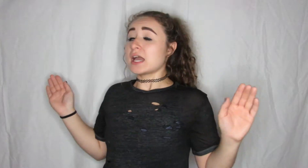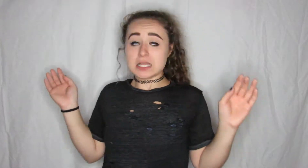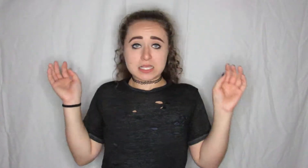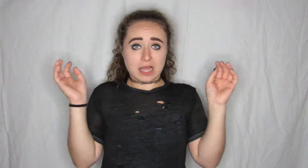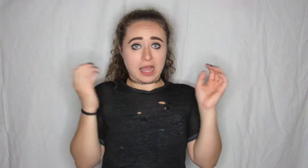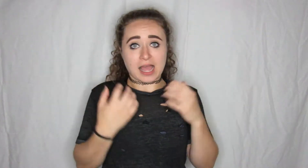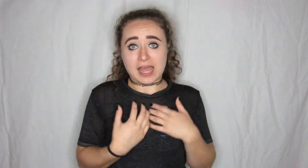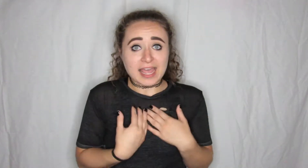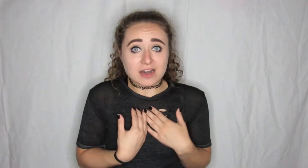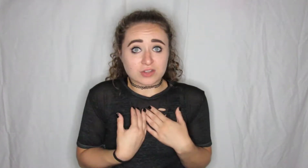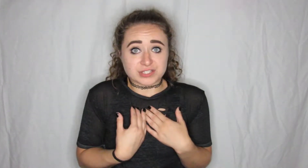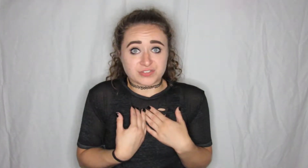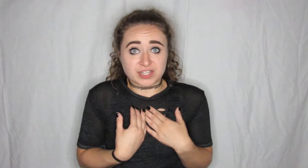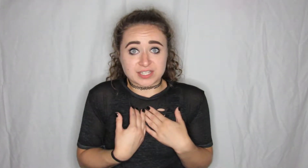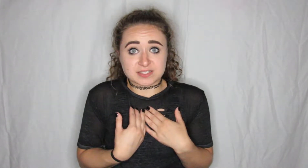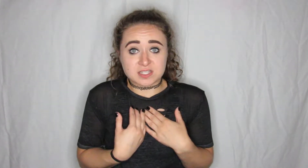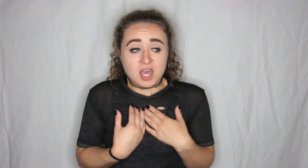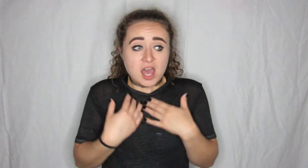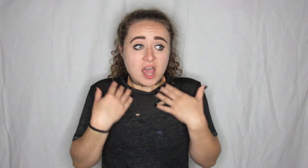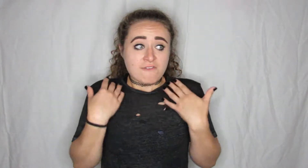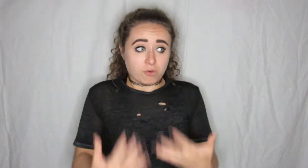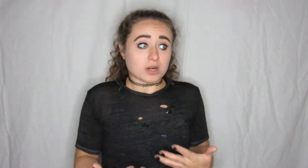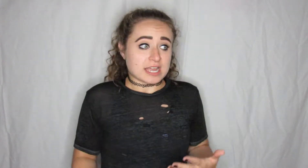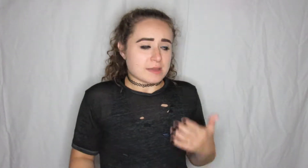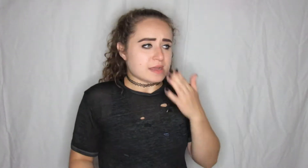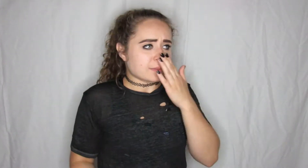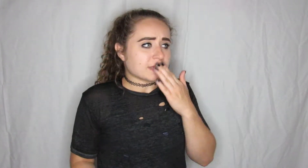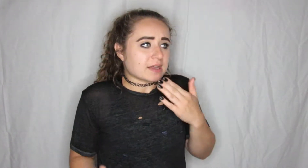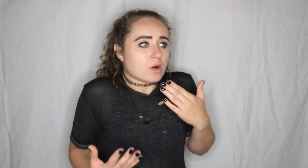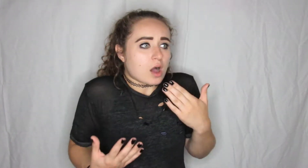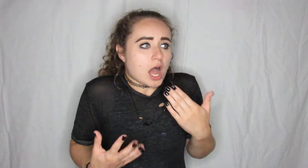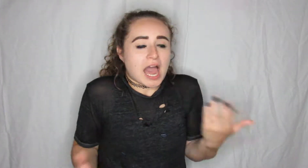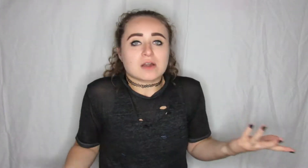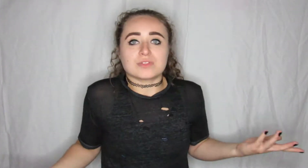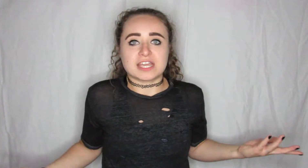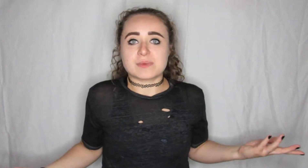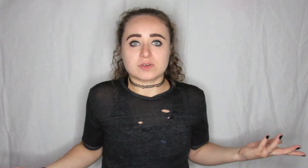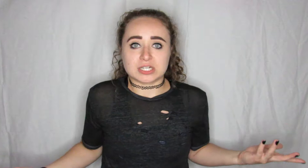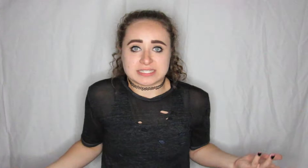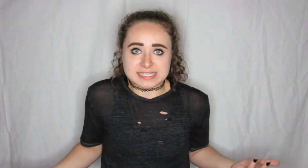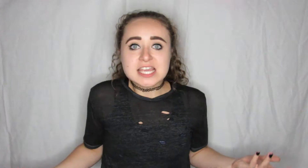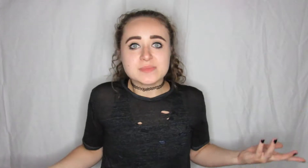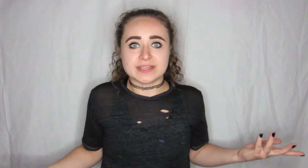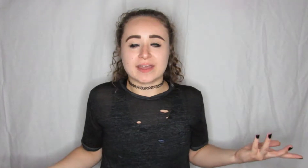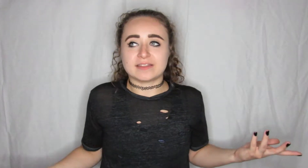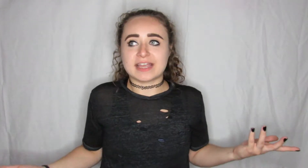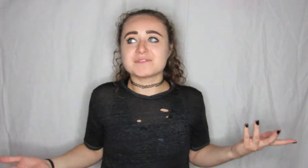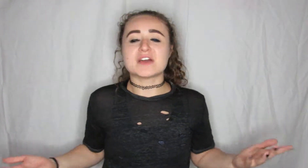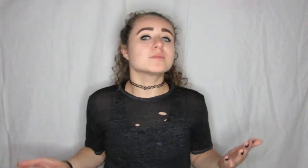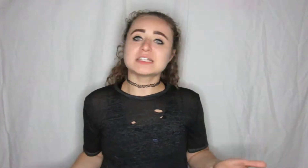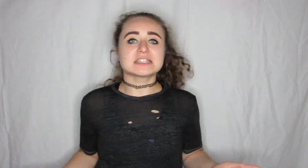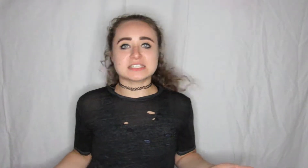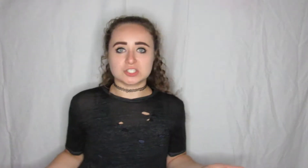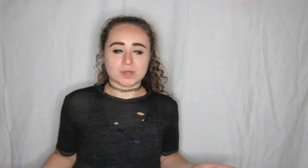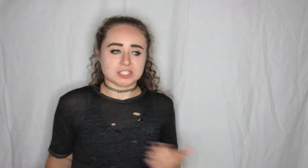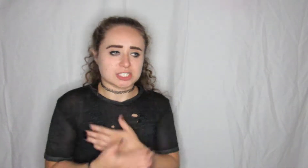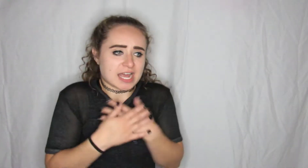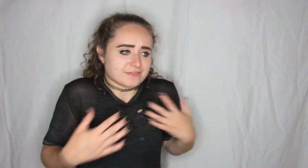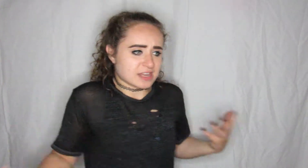literally I had all these feelings for him and I'm like I don't think I'm ever gonna see him again like I've never been in the situation I've